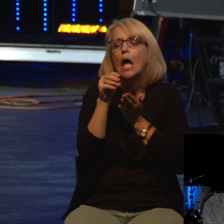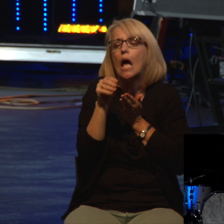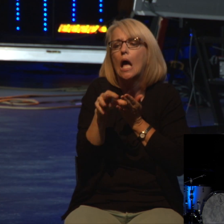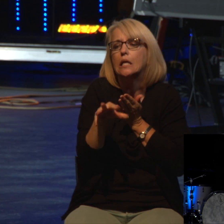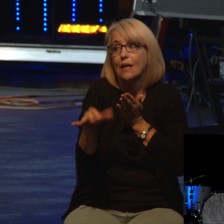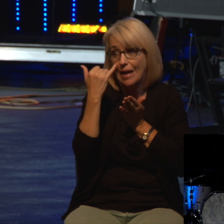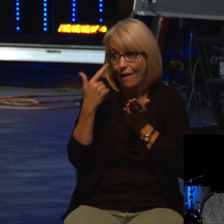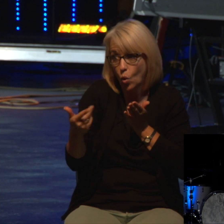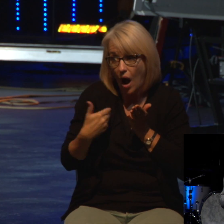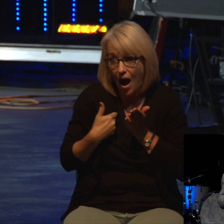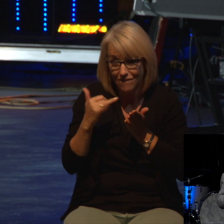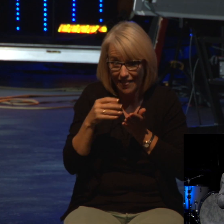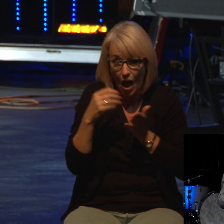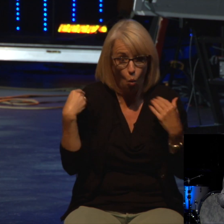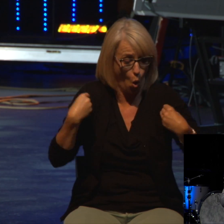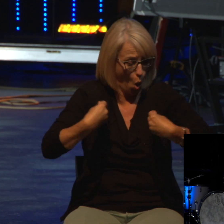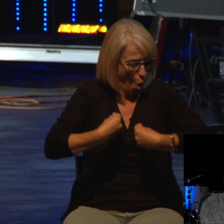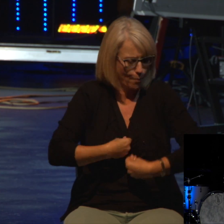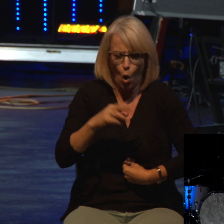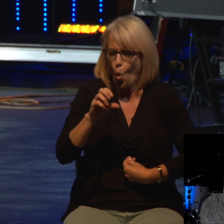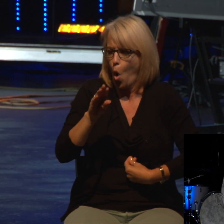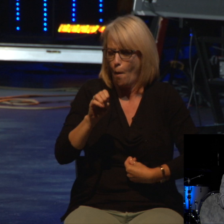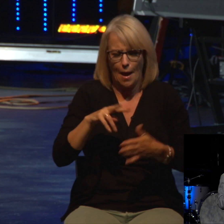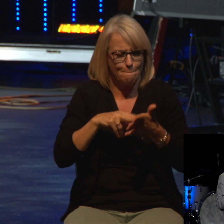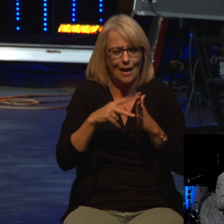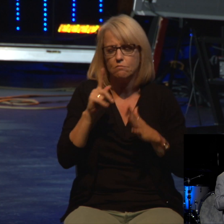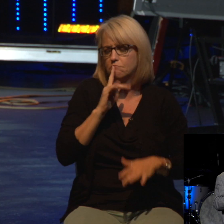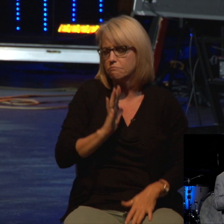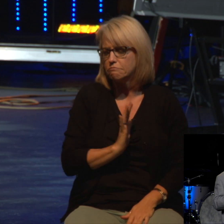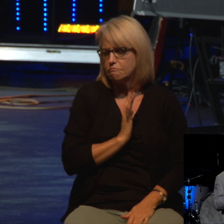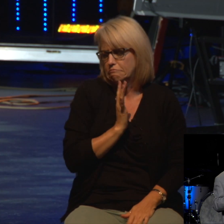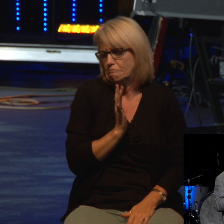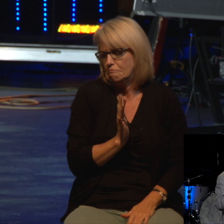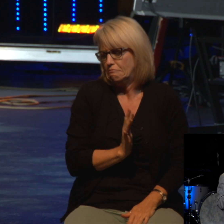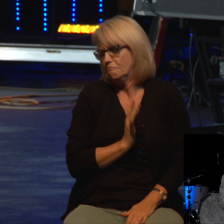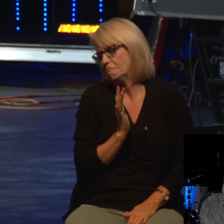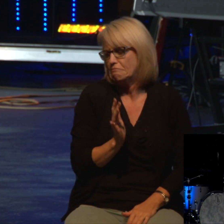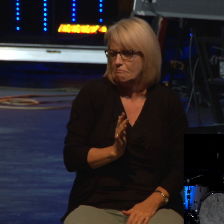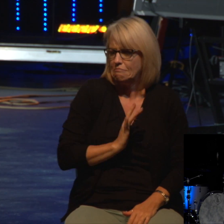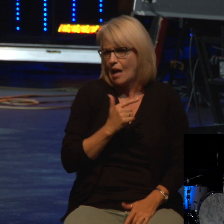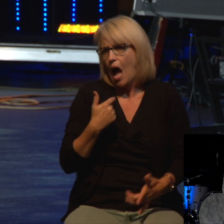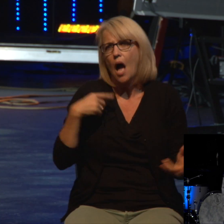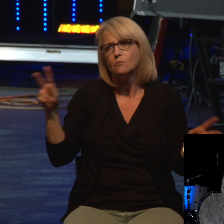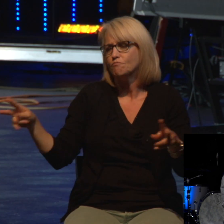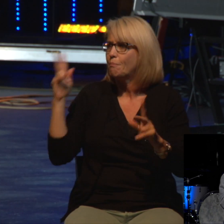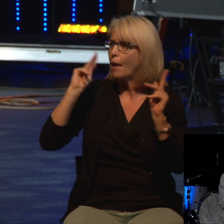a Babylonian robe, it meant that you were really in style. That you were somebody to be looked up to.